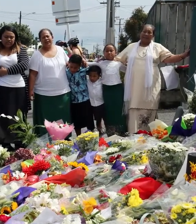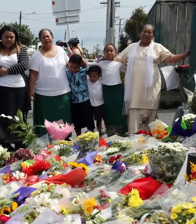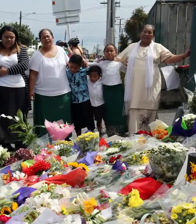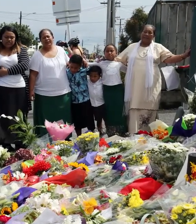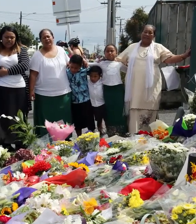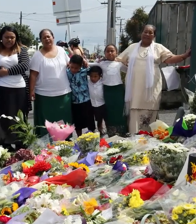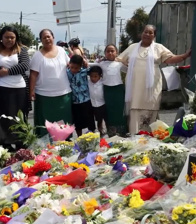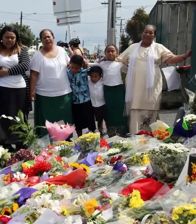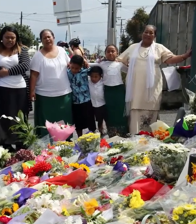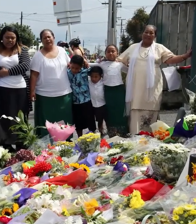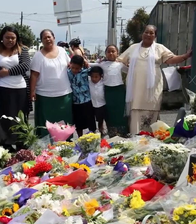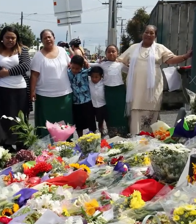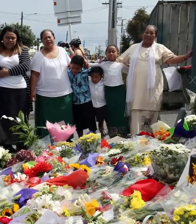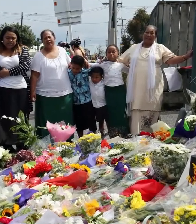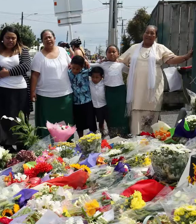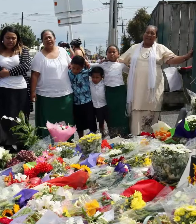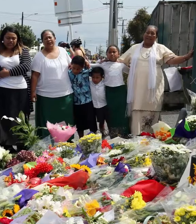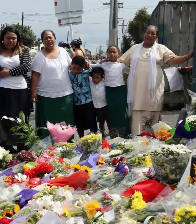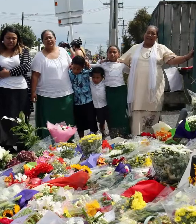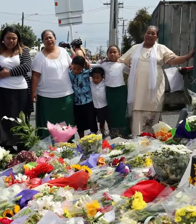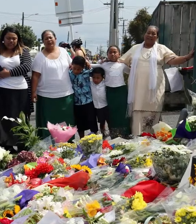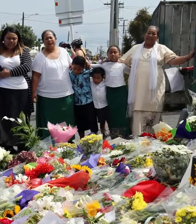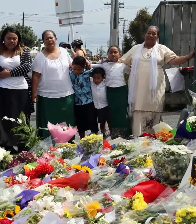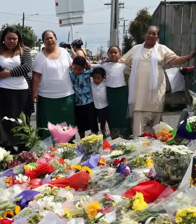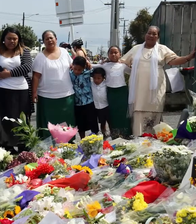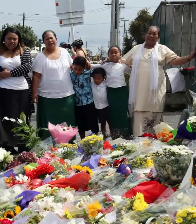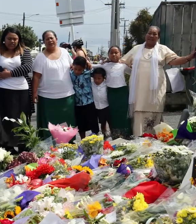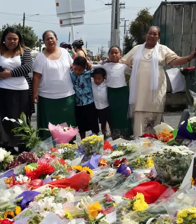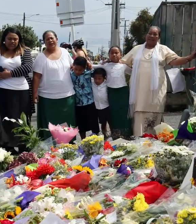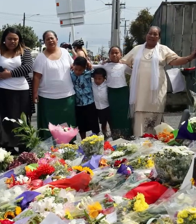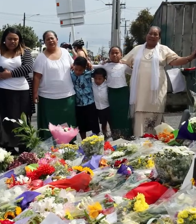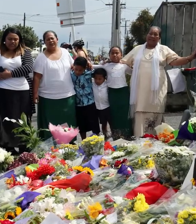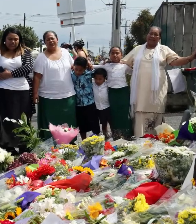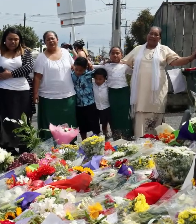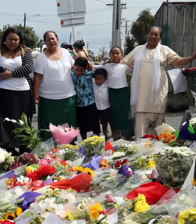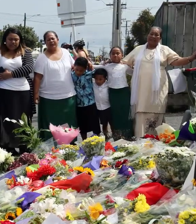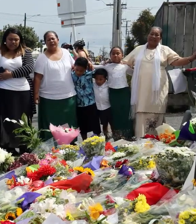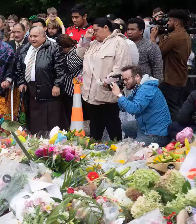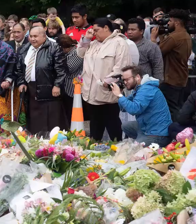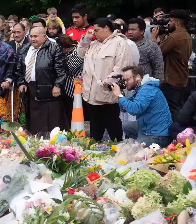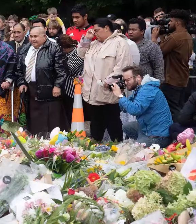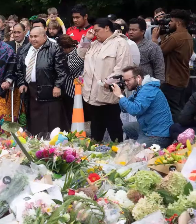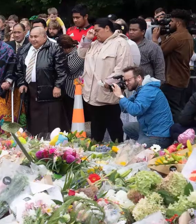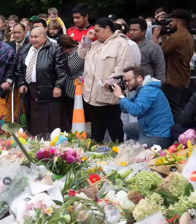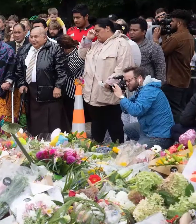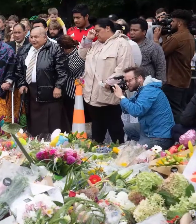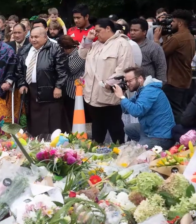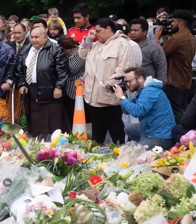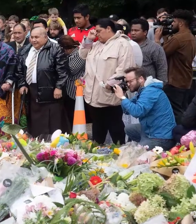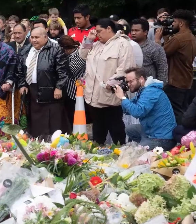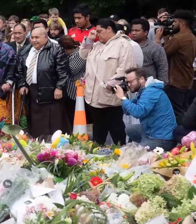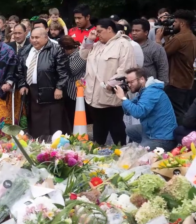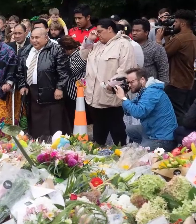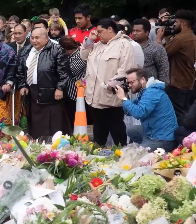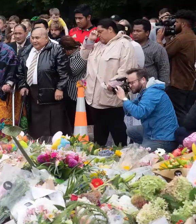time, I can't give anything further detailed in that regard. I have had an indication that there will be further charges laid, but as to